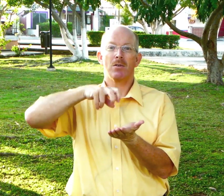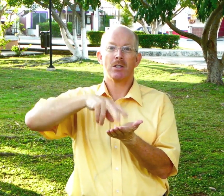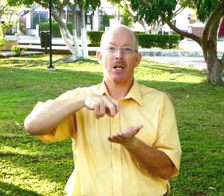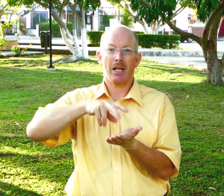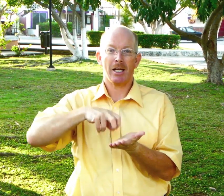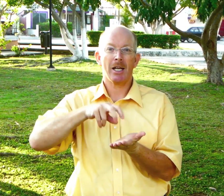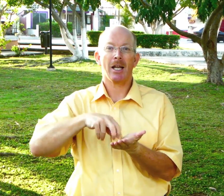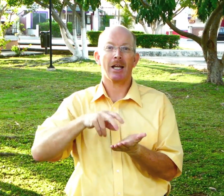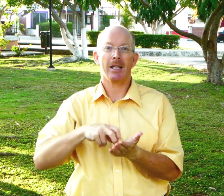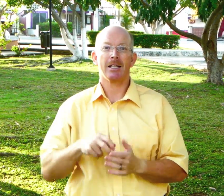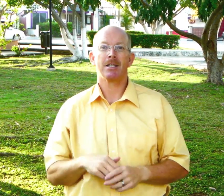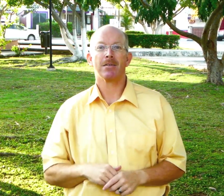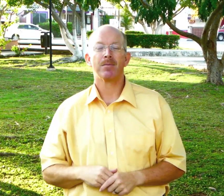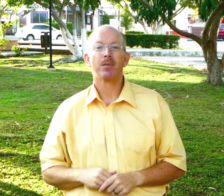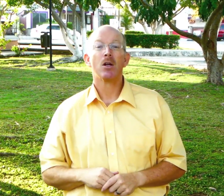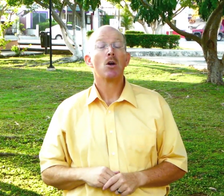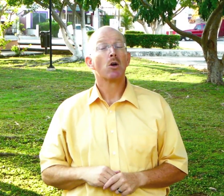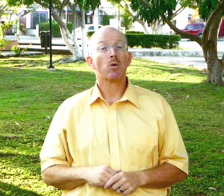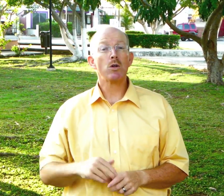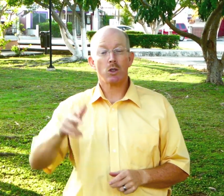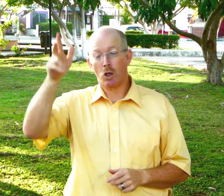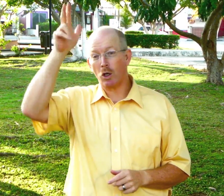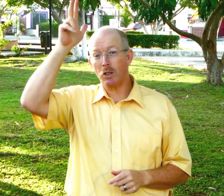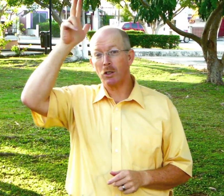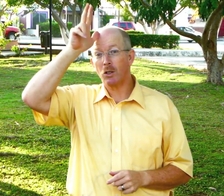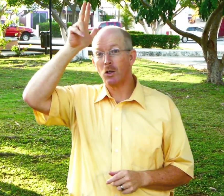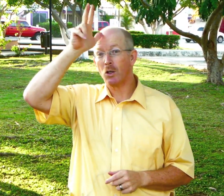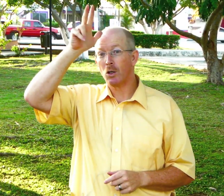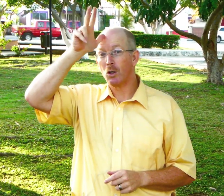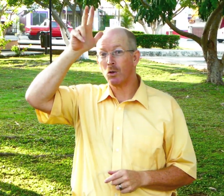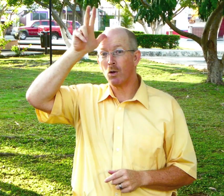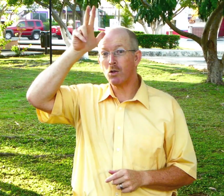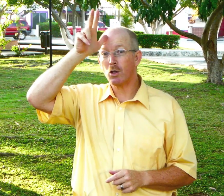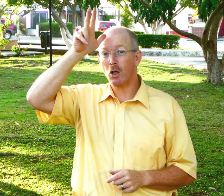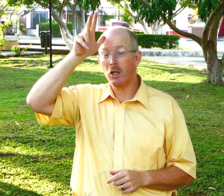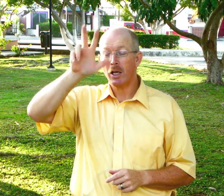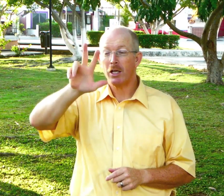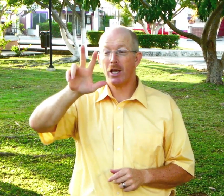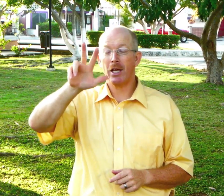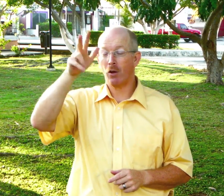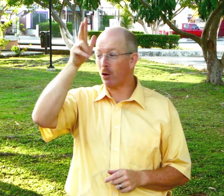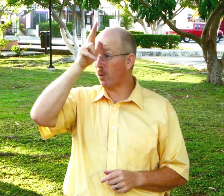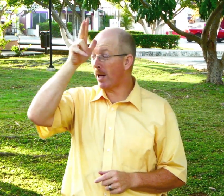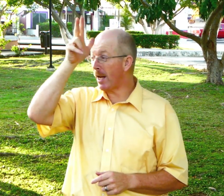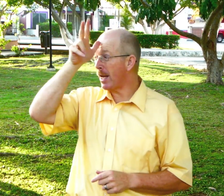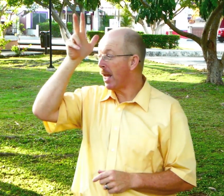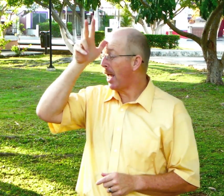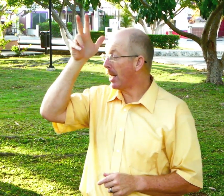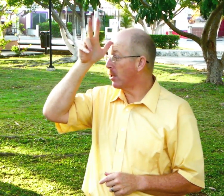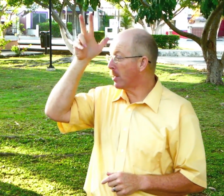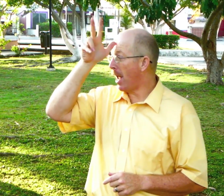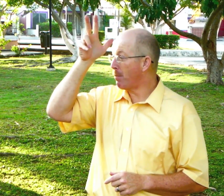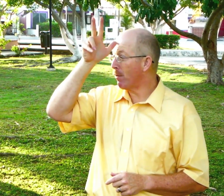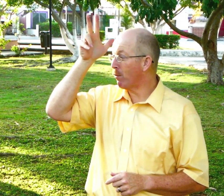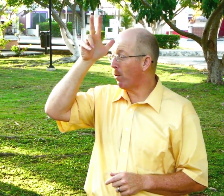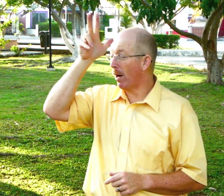chicken like this rooster rooster take your three and you tap your forehead